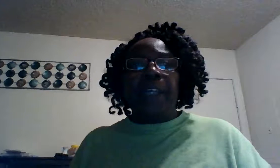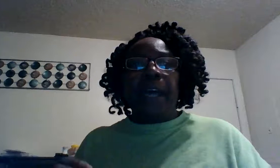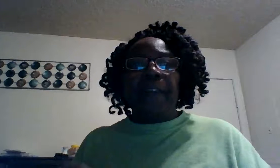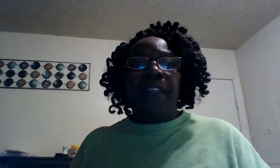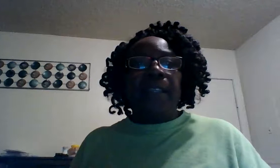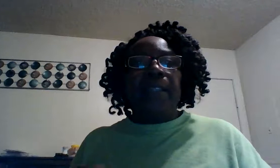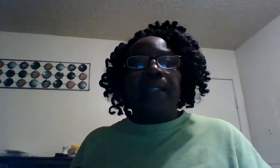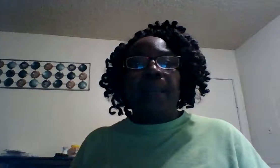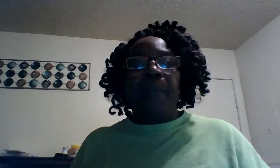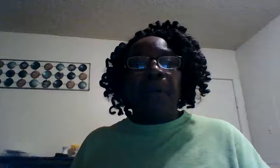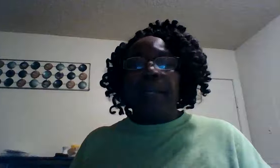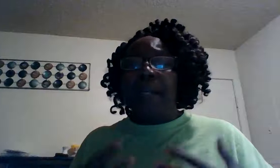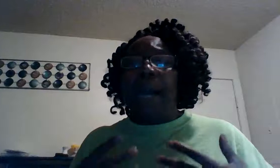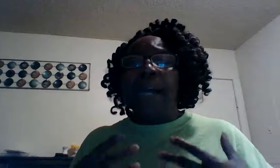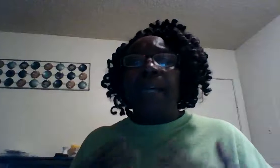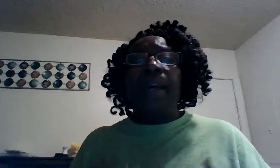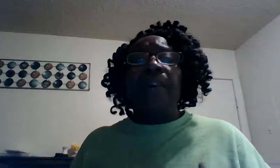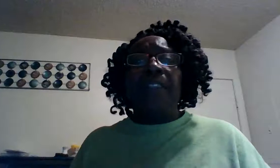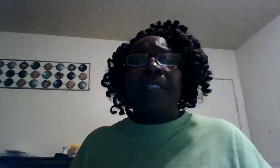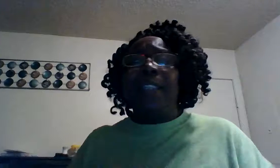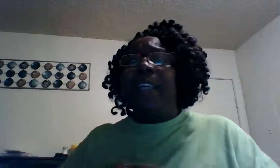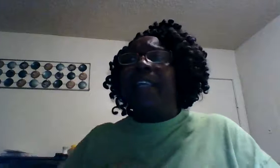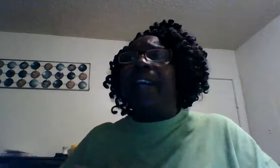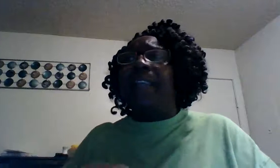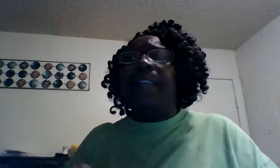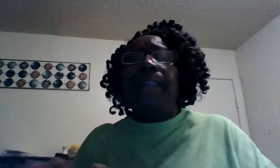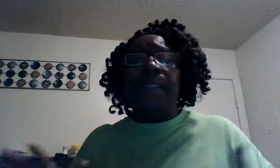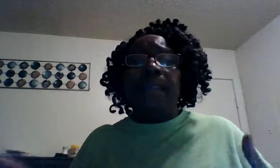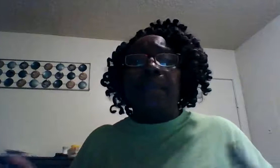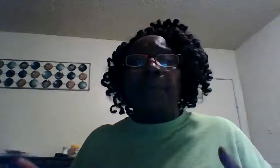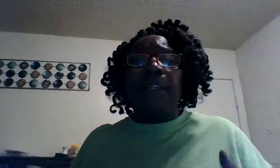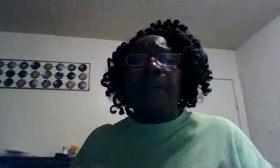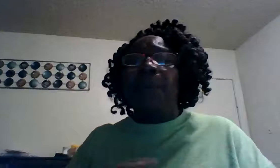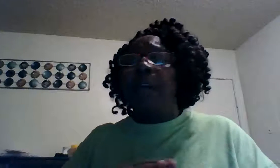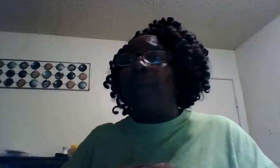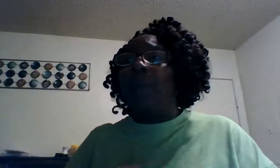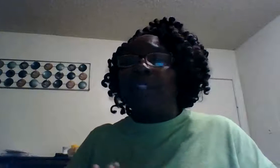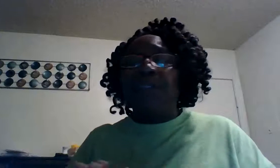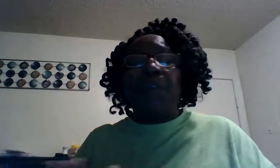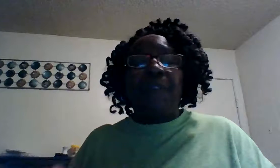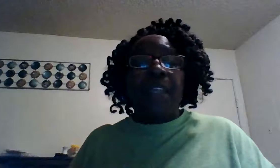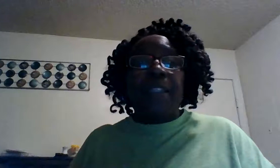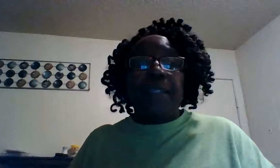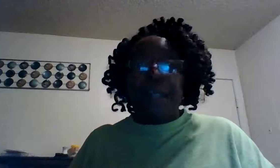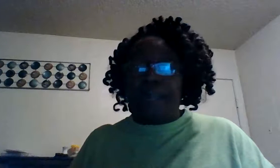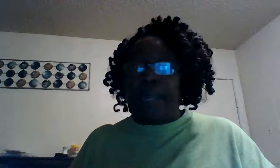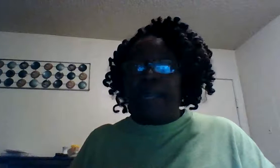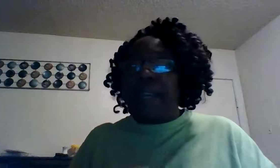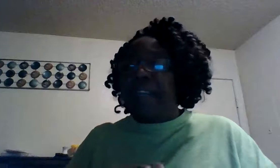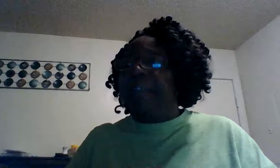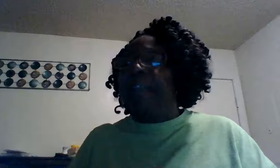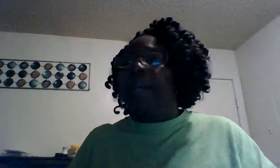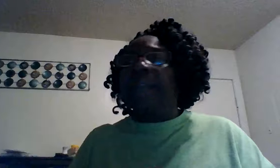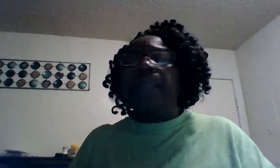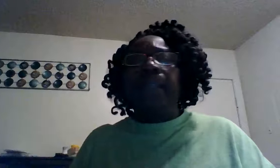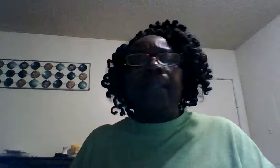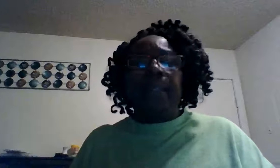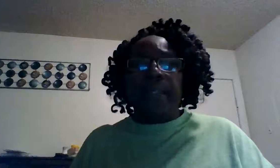nothing can separate the god love us he said nothing can separate no matter what you are facing today nothing can